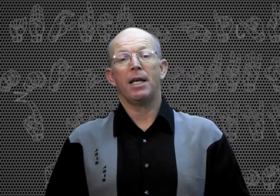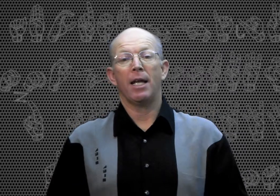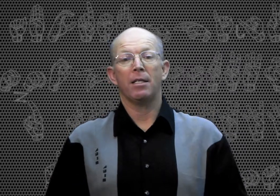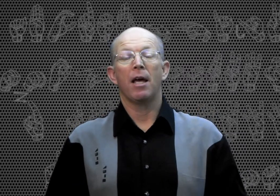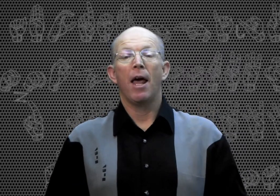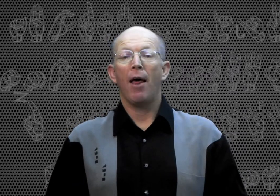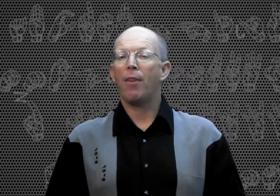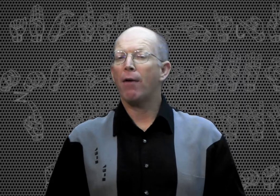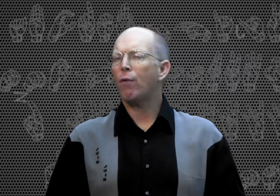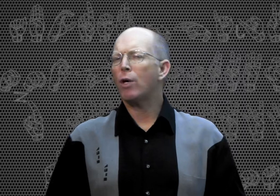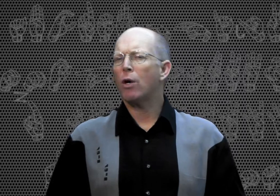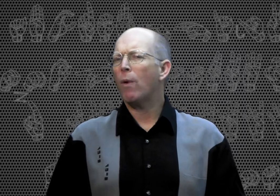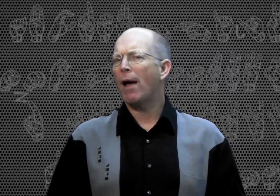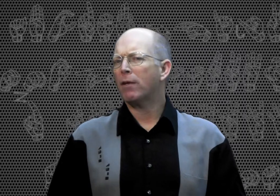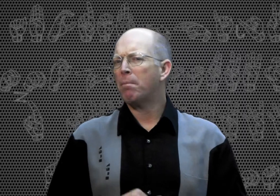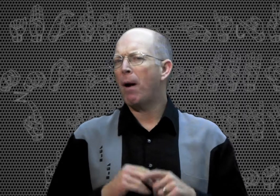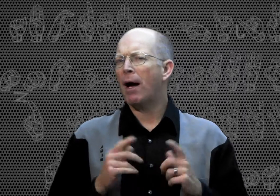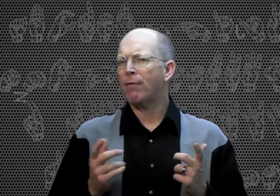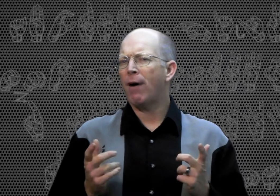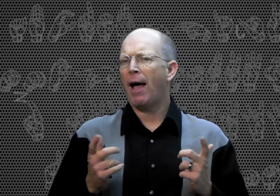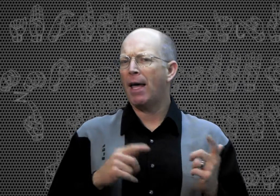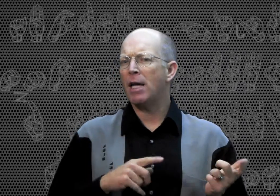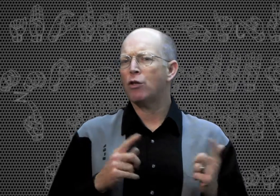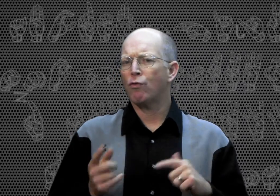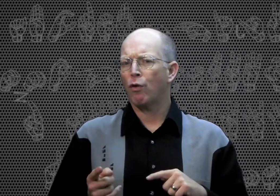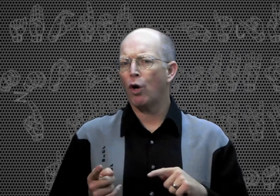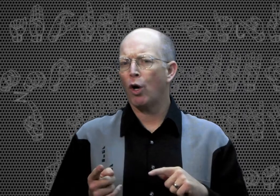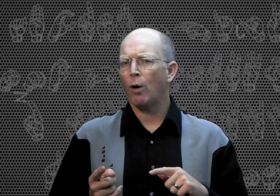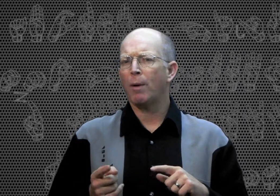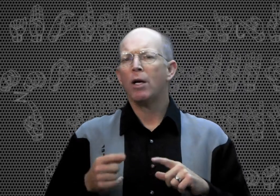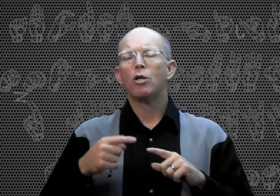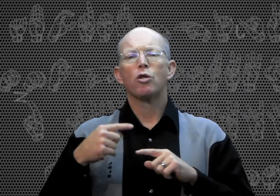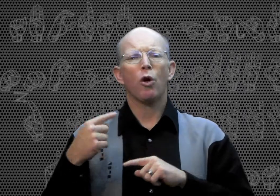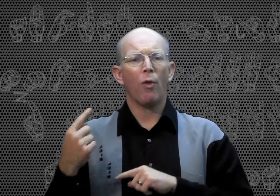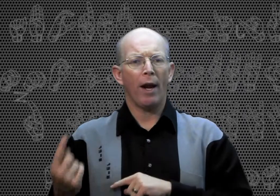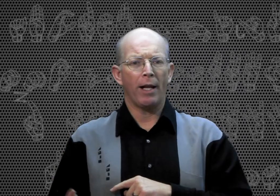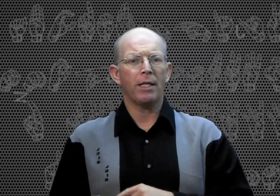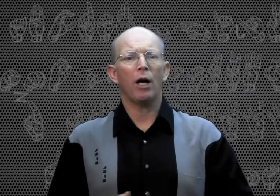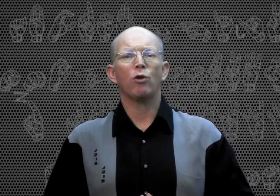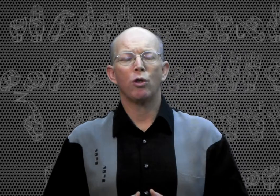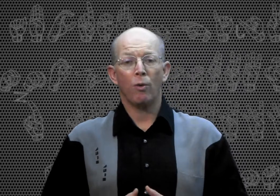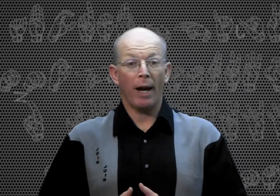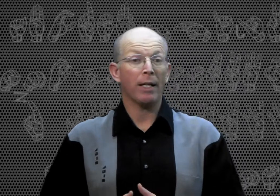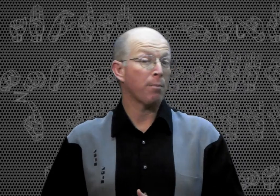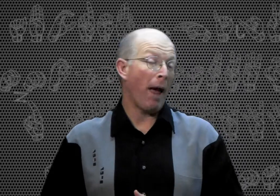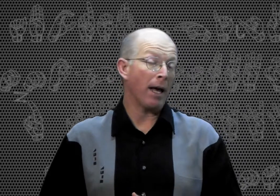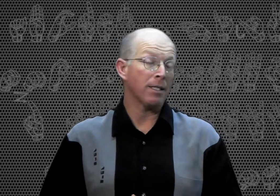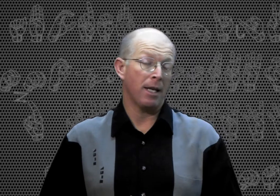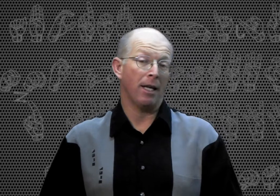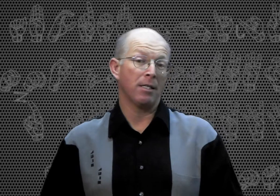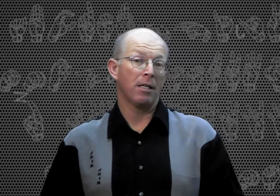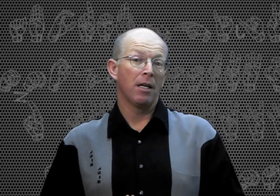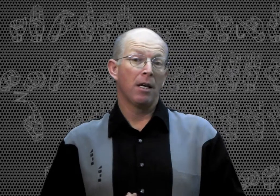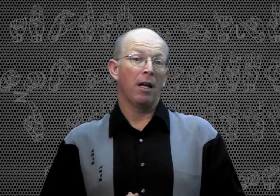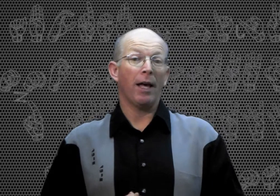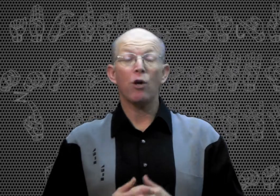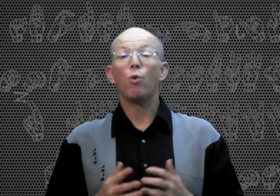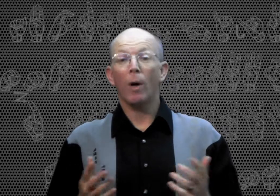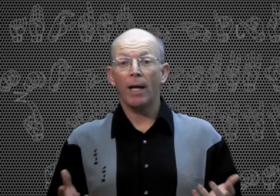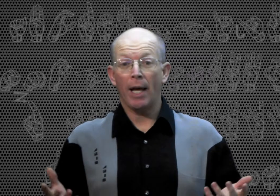tense. And therefore, you don't have to modify each verb so that it tells you that it's past tense, like you would